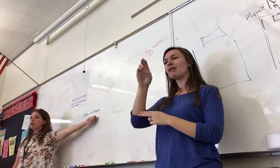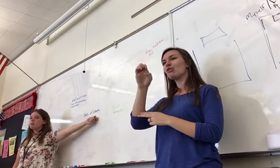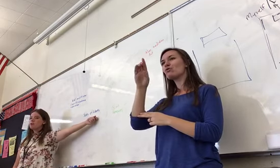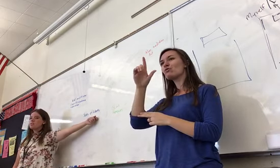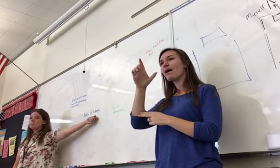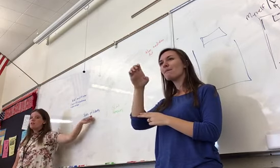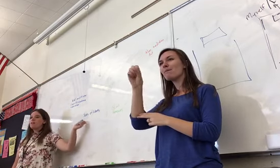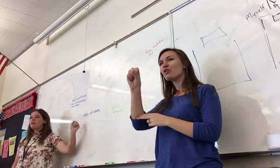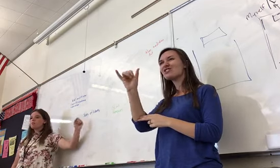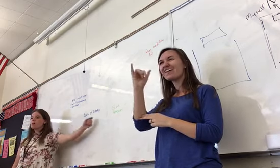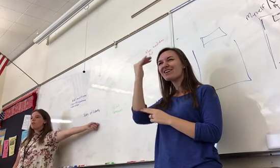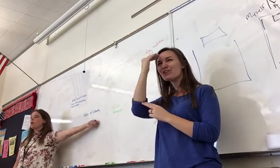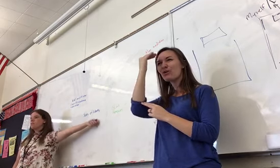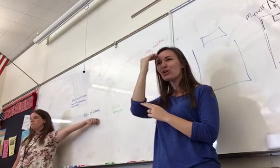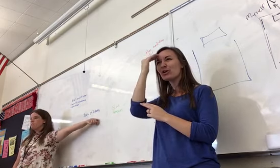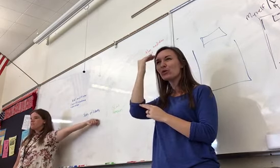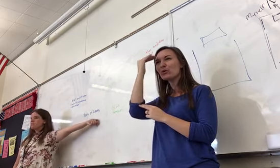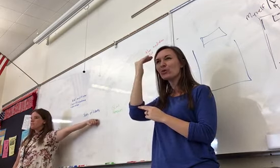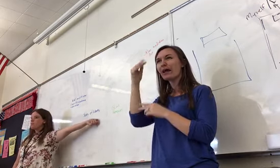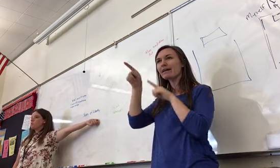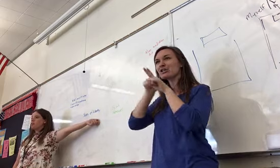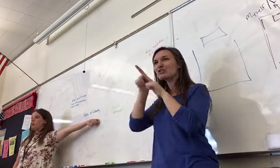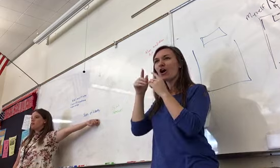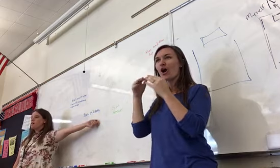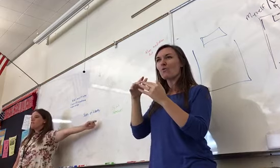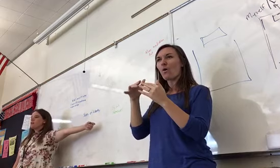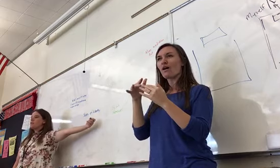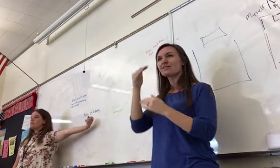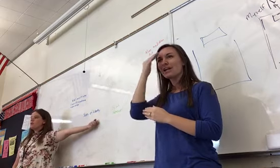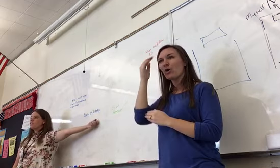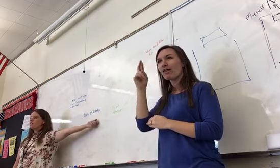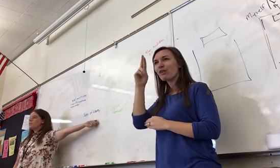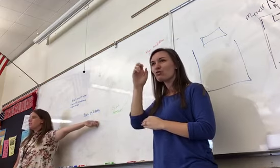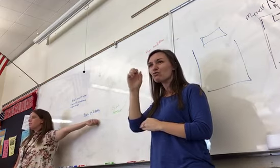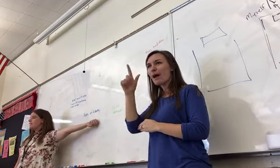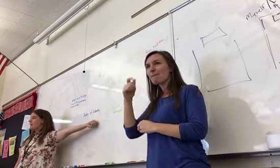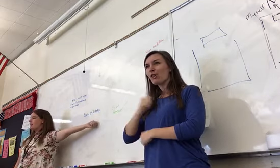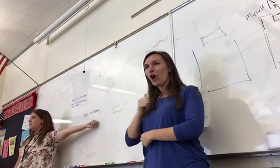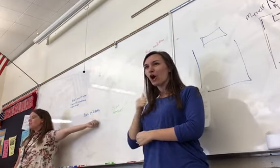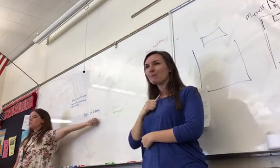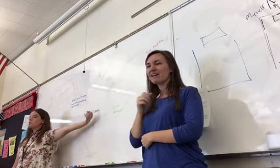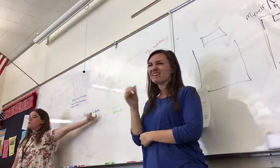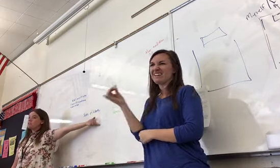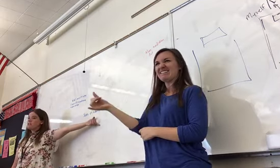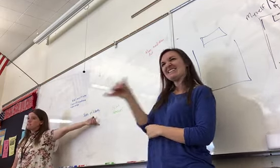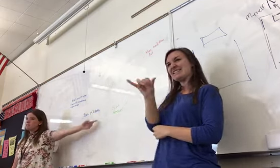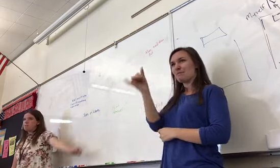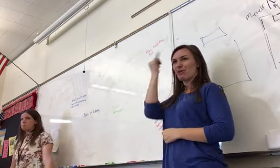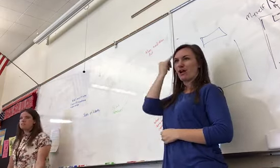Star Wars, they are the rebel army. That's basically what they are. They are going to do anything and everything they can to revolt against their government.